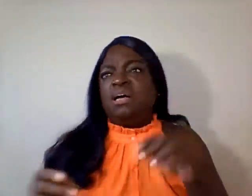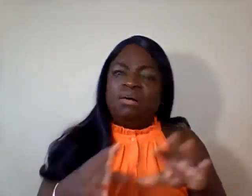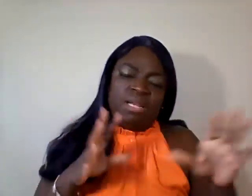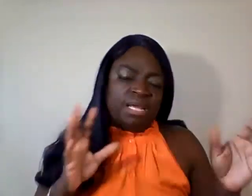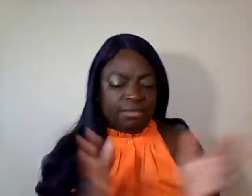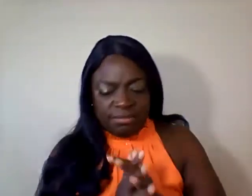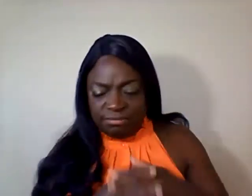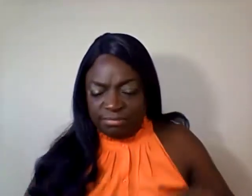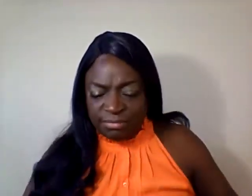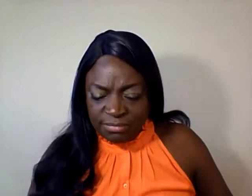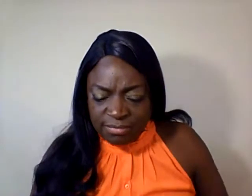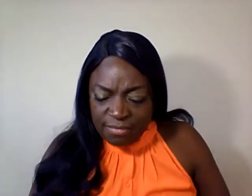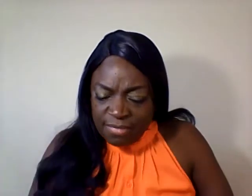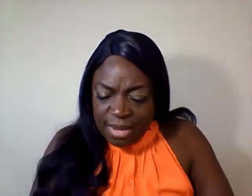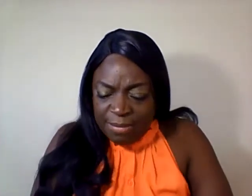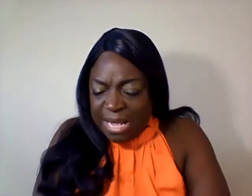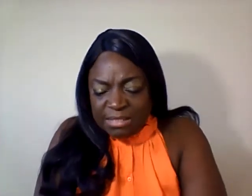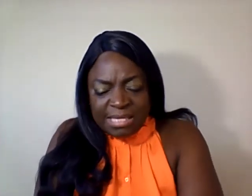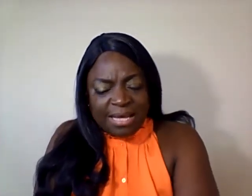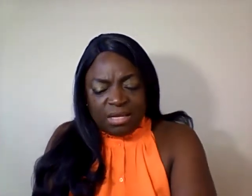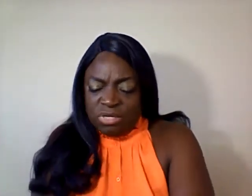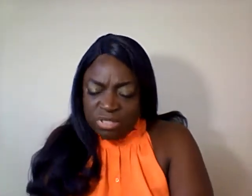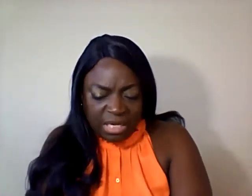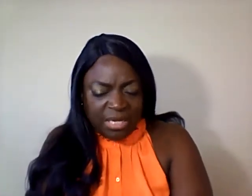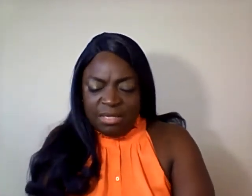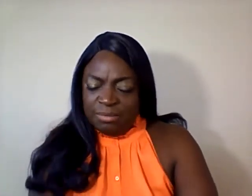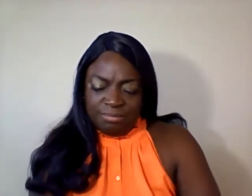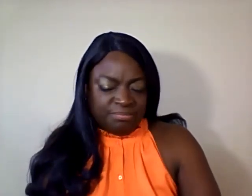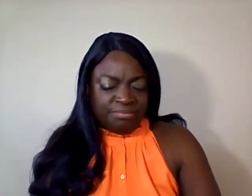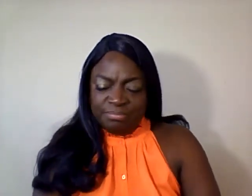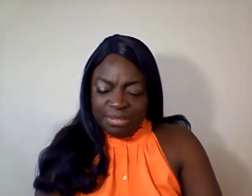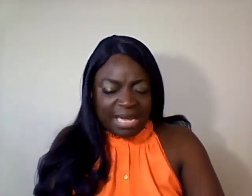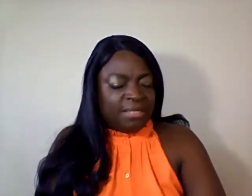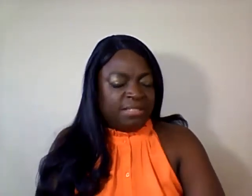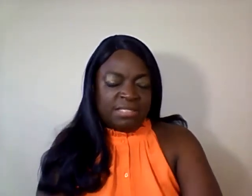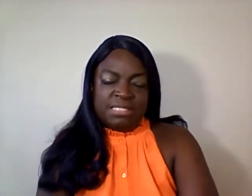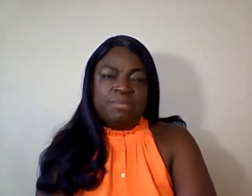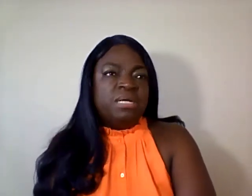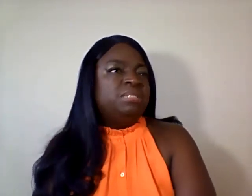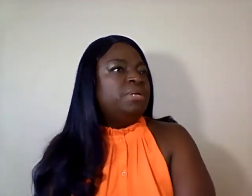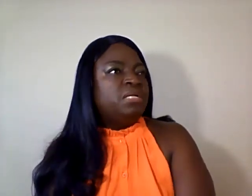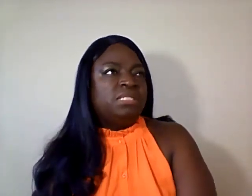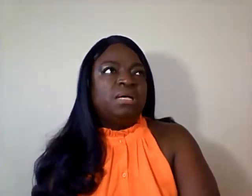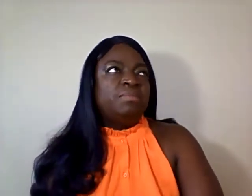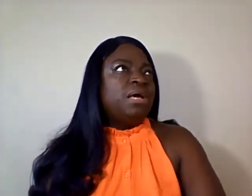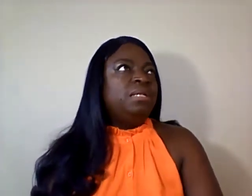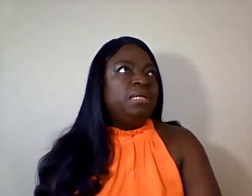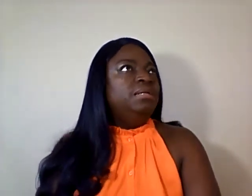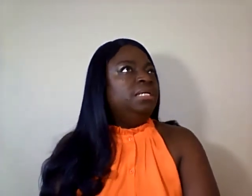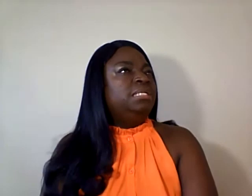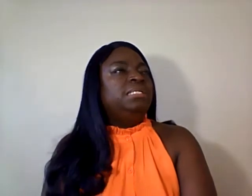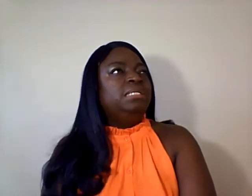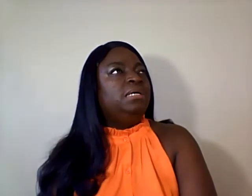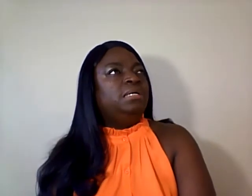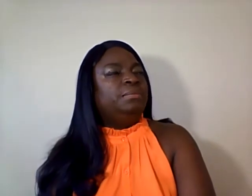all that. Be outside cooking. I tell my husband all the time, I literally could, um,